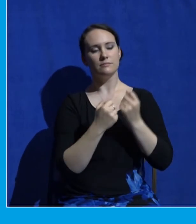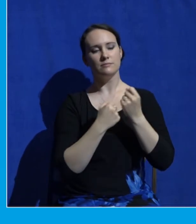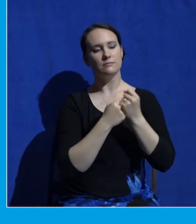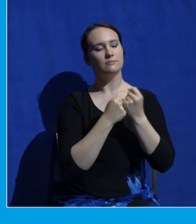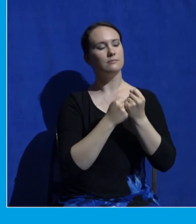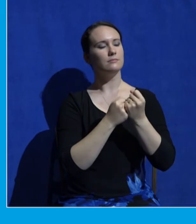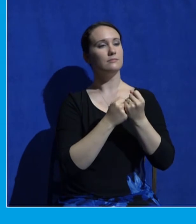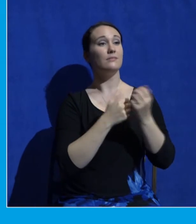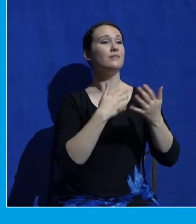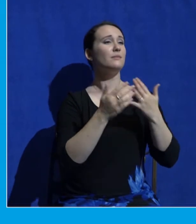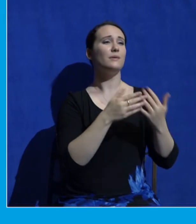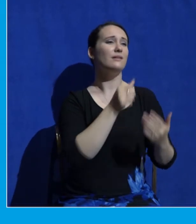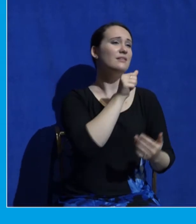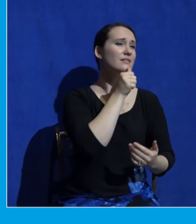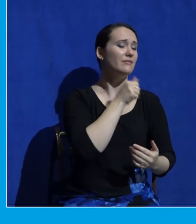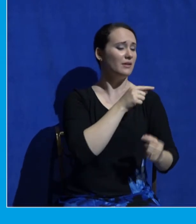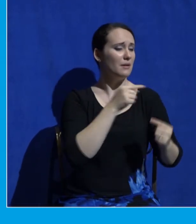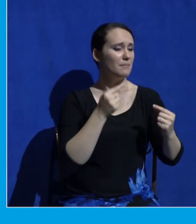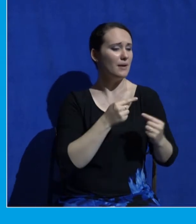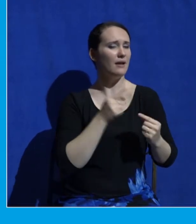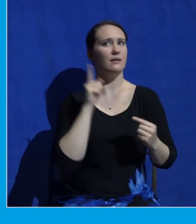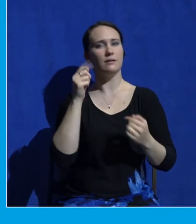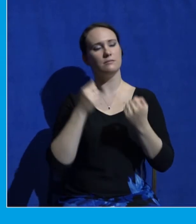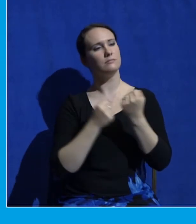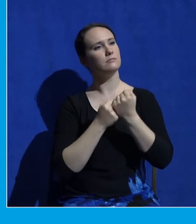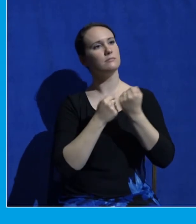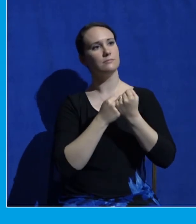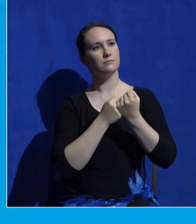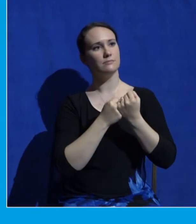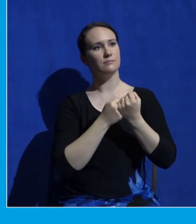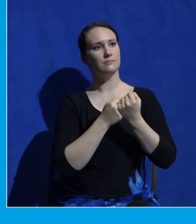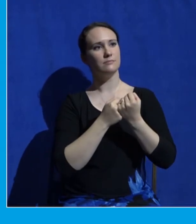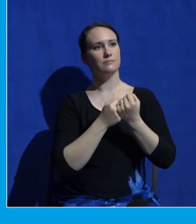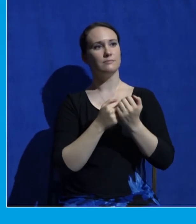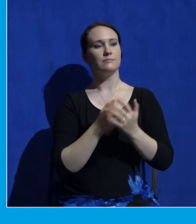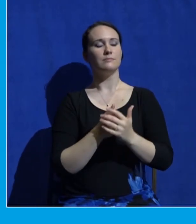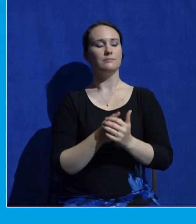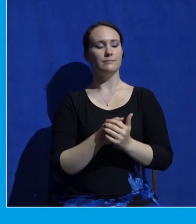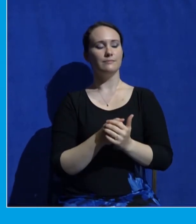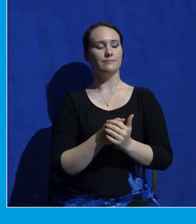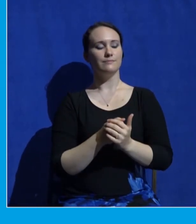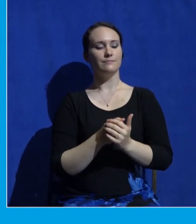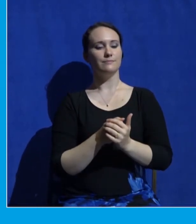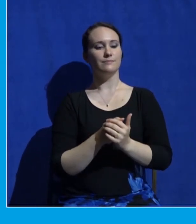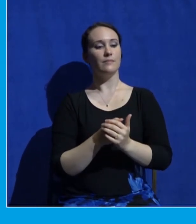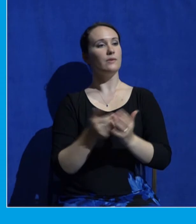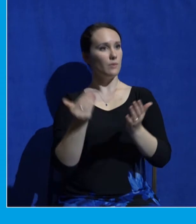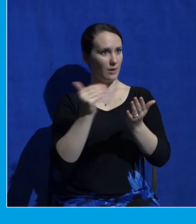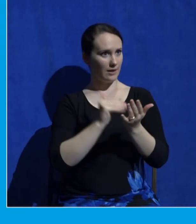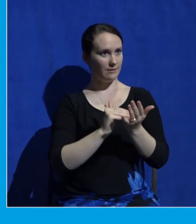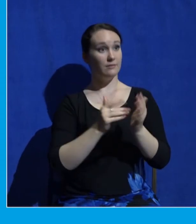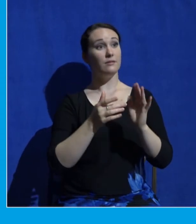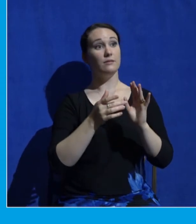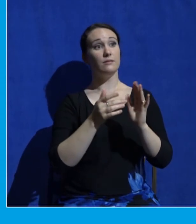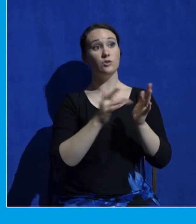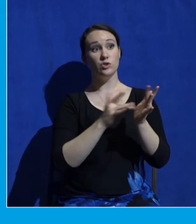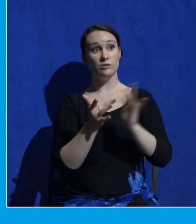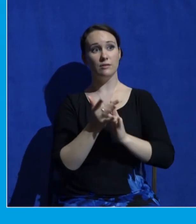and they have this dialogue, Jesus reiterates again how it's written of the Son of Man that he should suffer